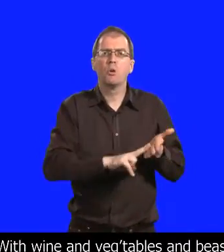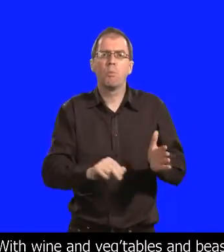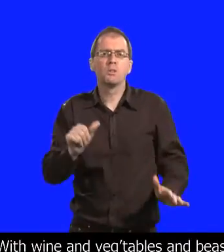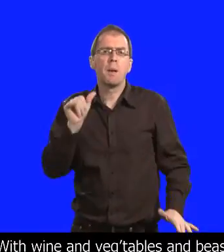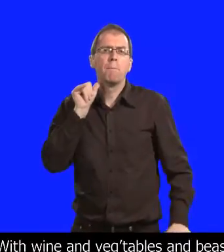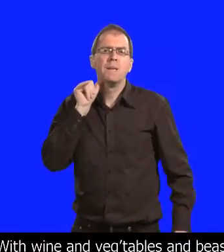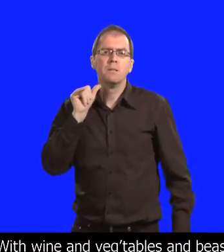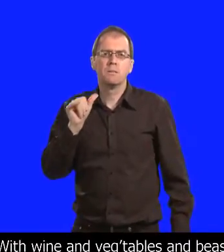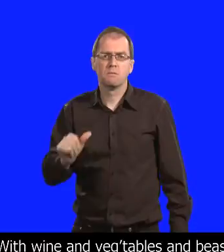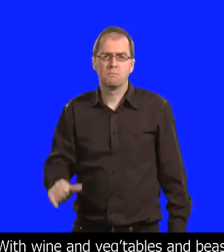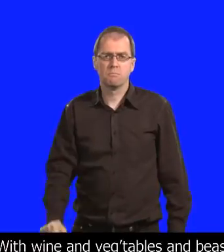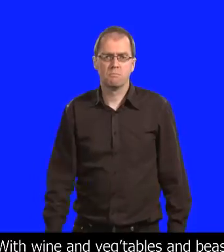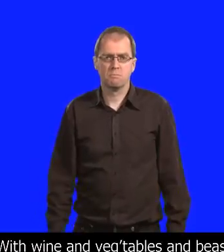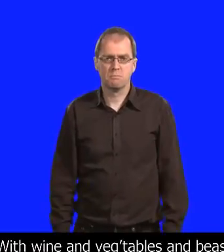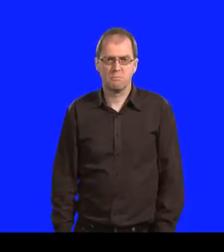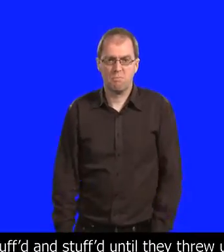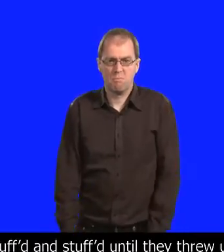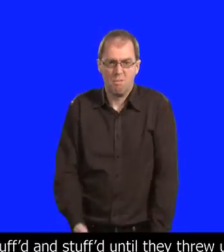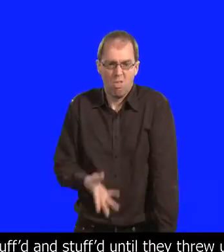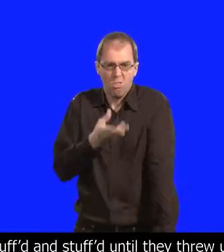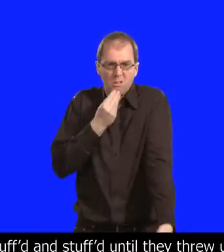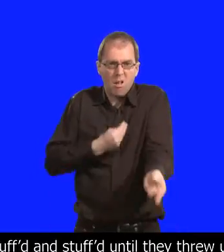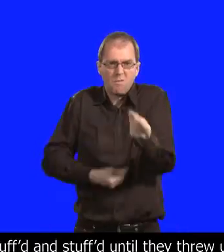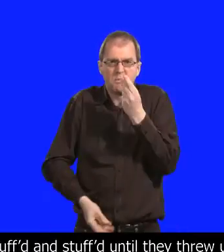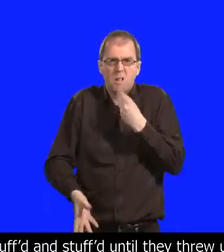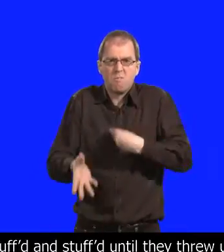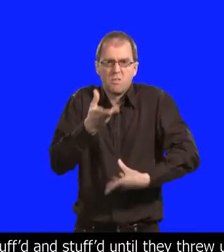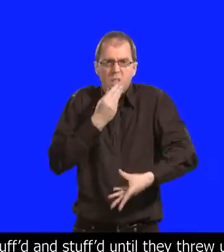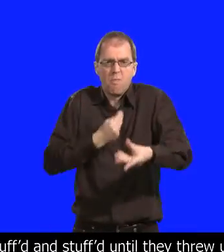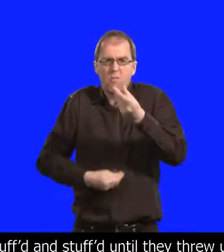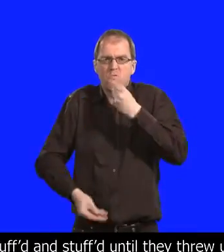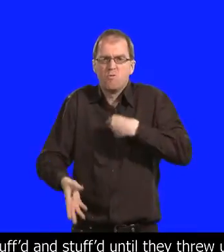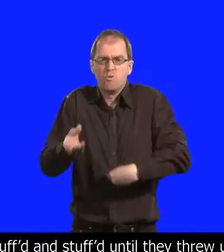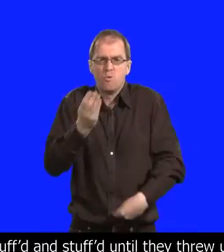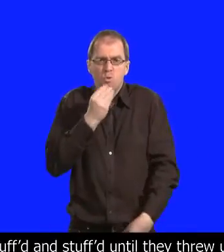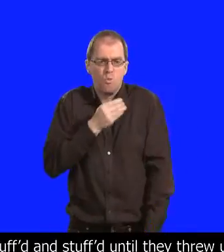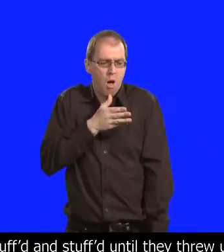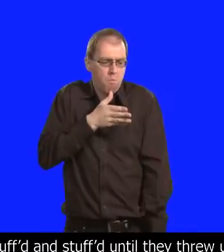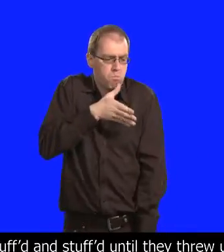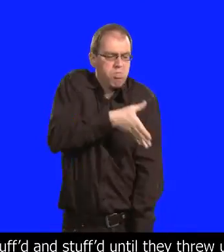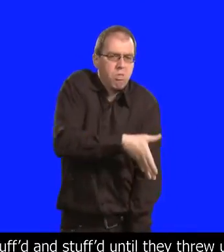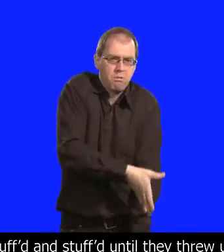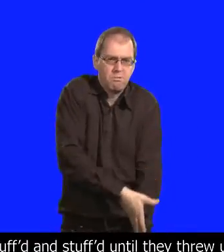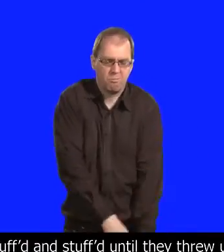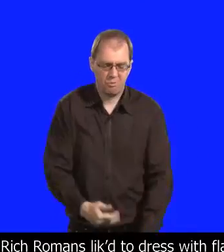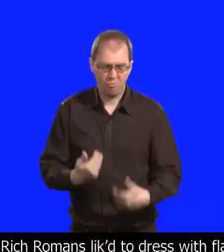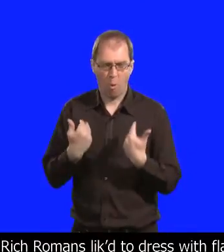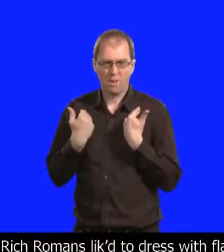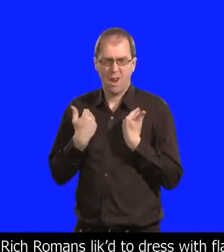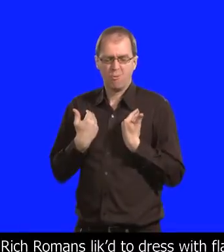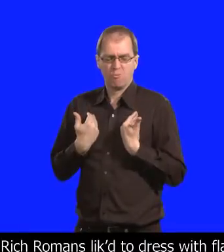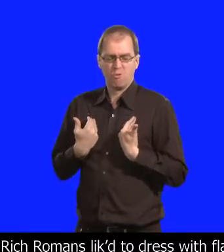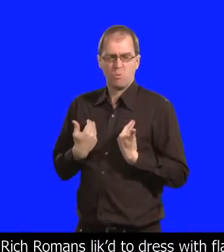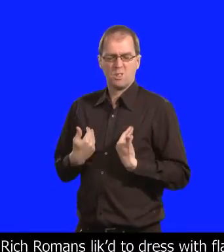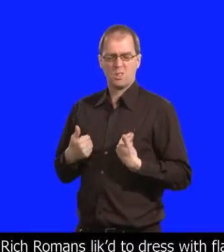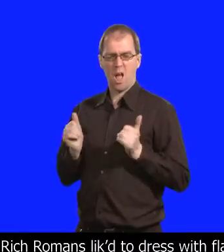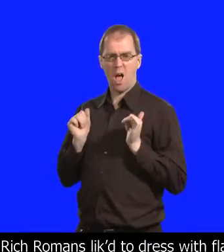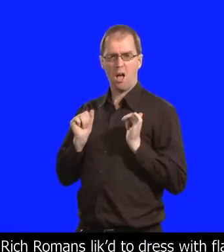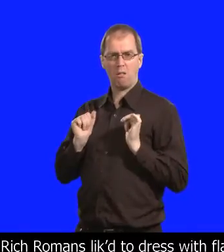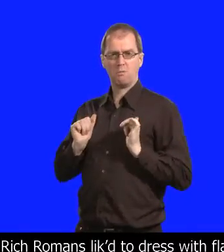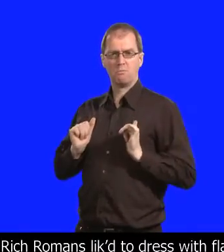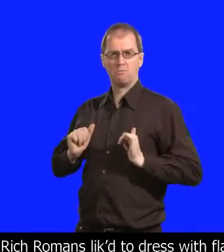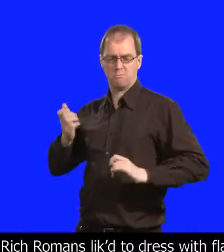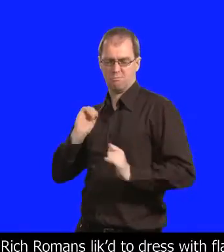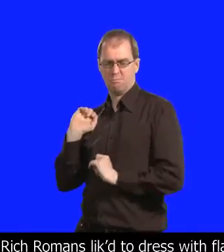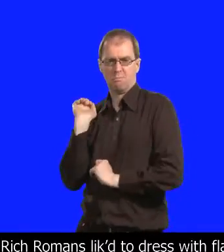vegetables and feasts, they stuffed and stuffed and then they threw up Their experiments liked to dress with